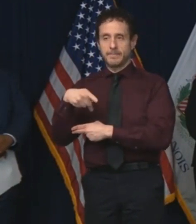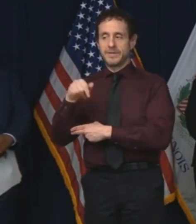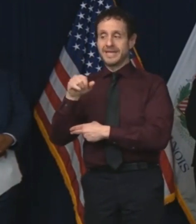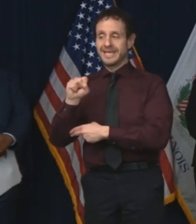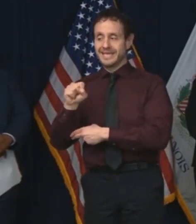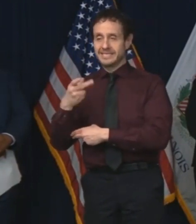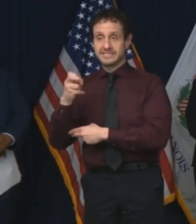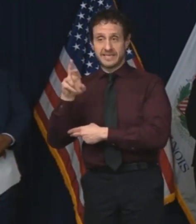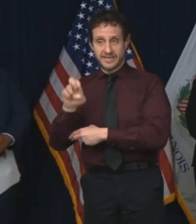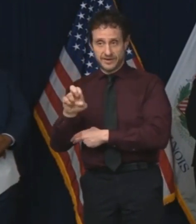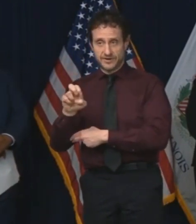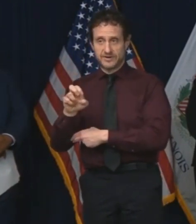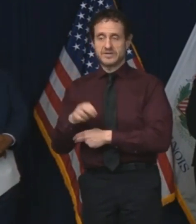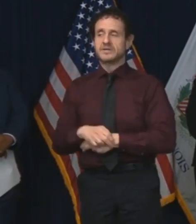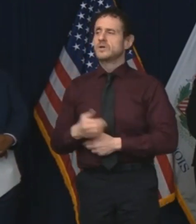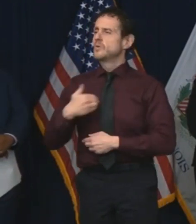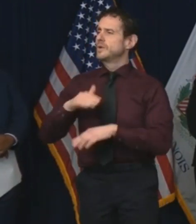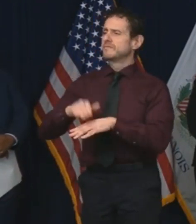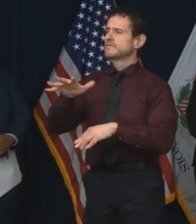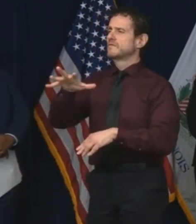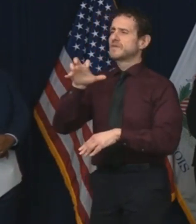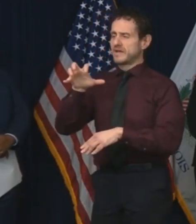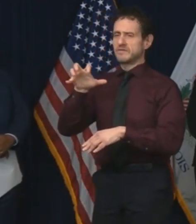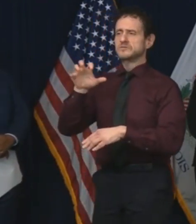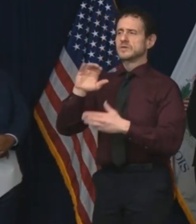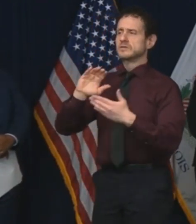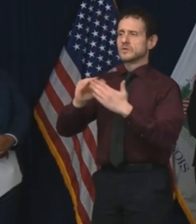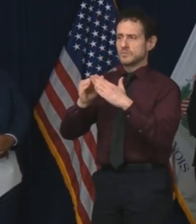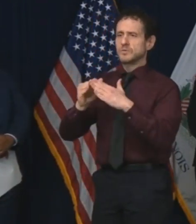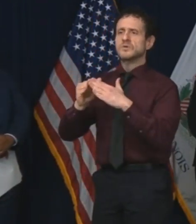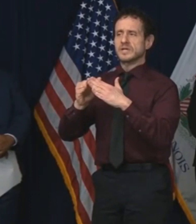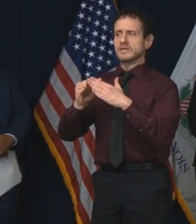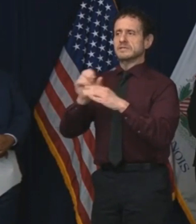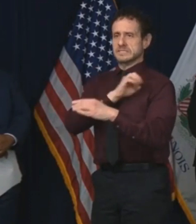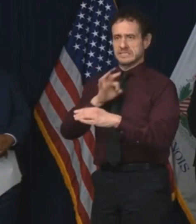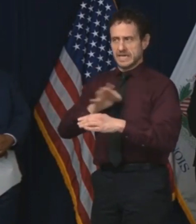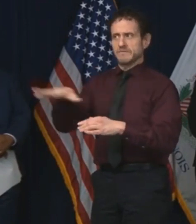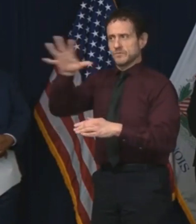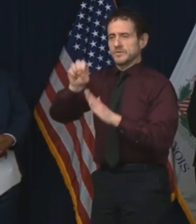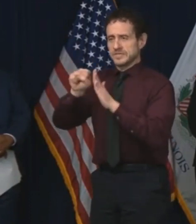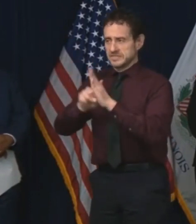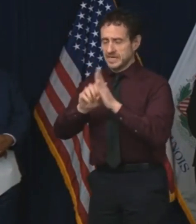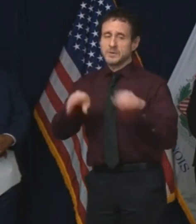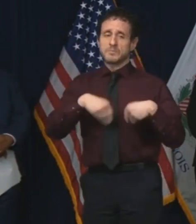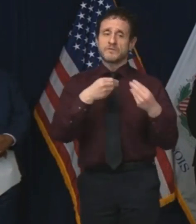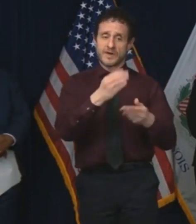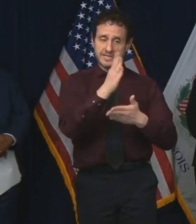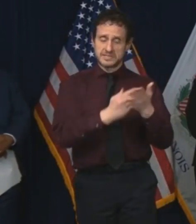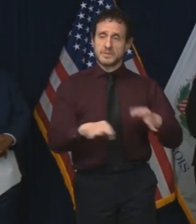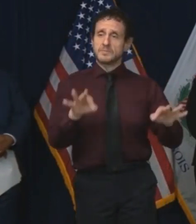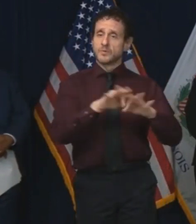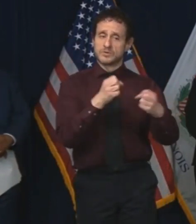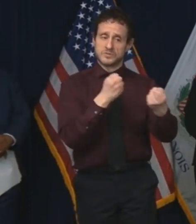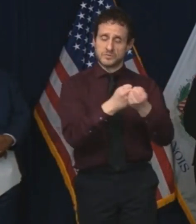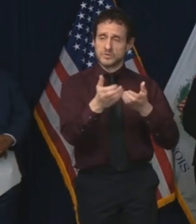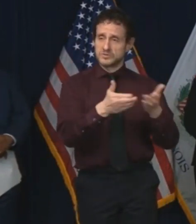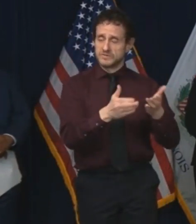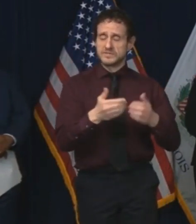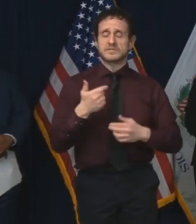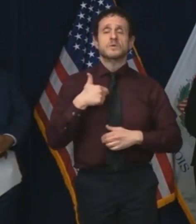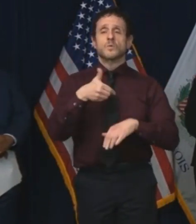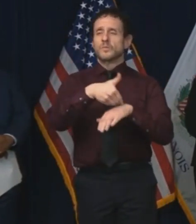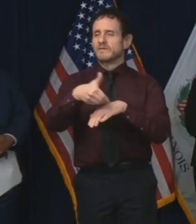Our 500-plus community providers across the state provide critical supports and services as well. We have sent over 35